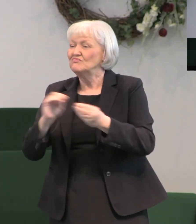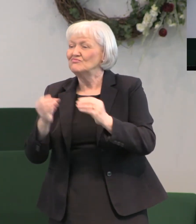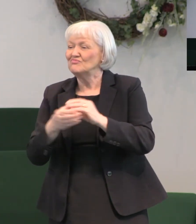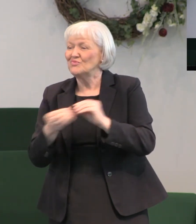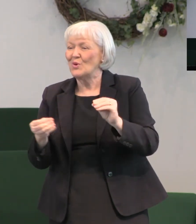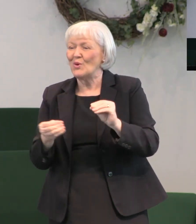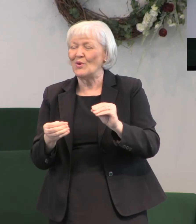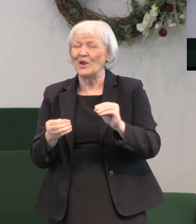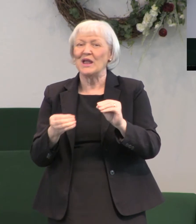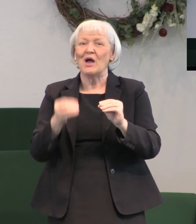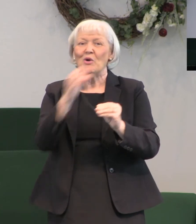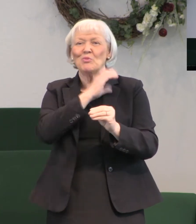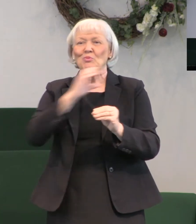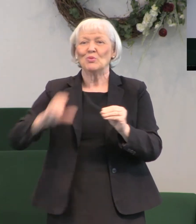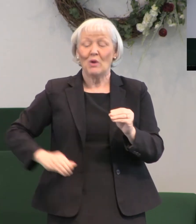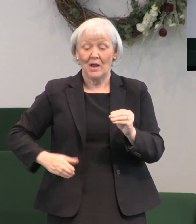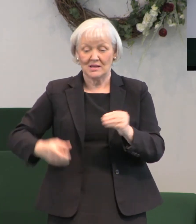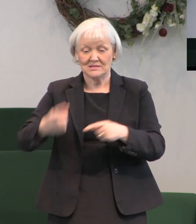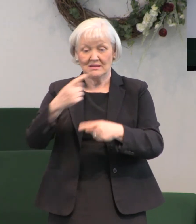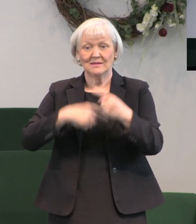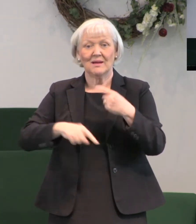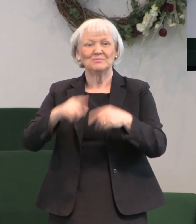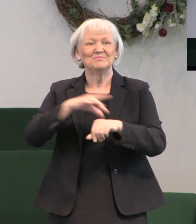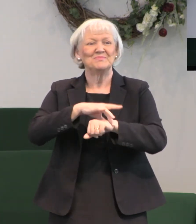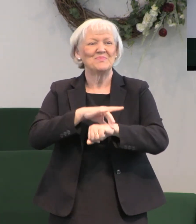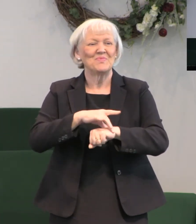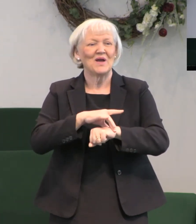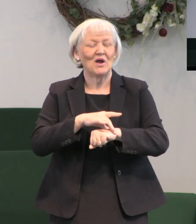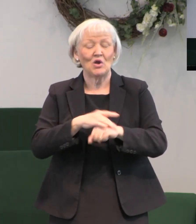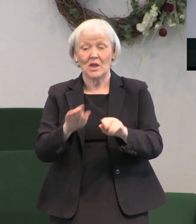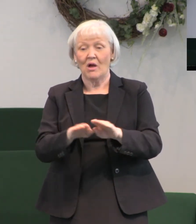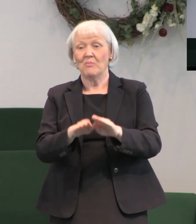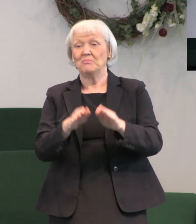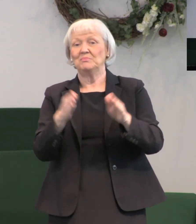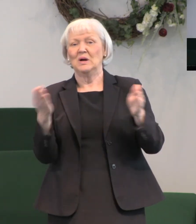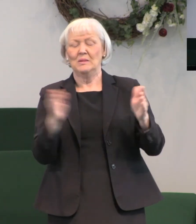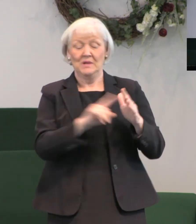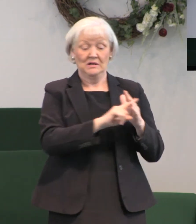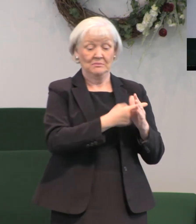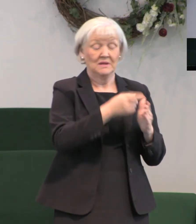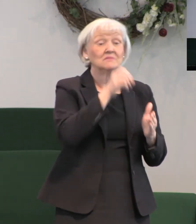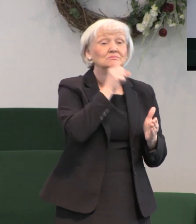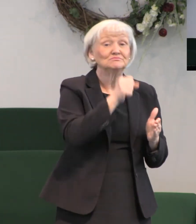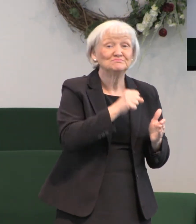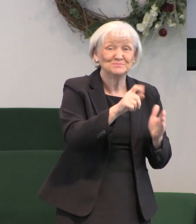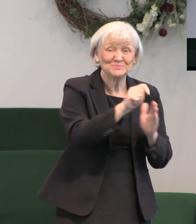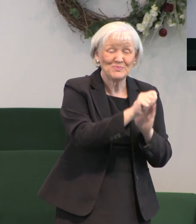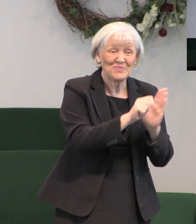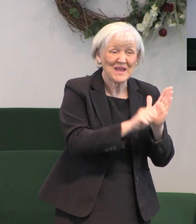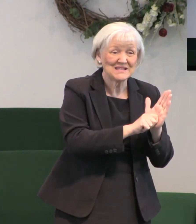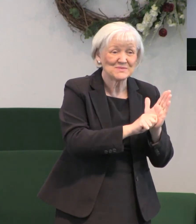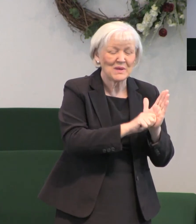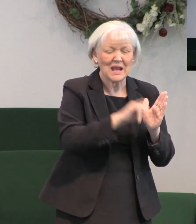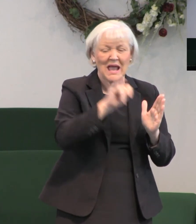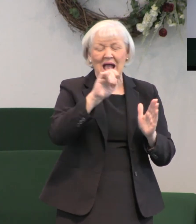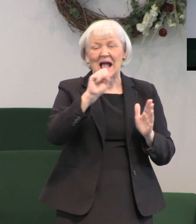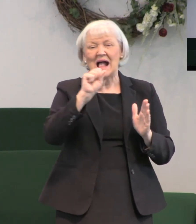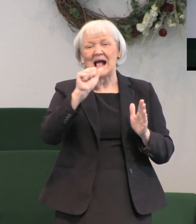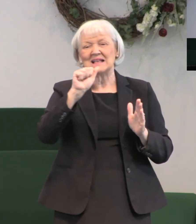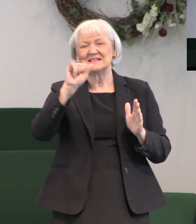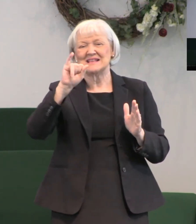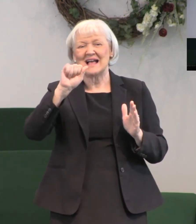incarnation of Christ unfolds to us beginning in the Old Testament. Isaiah 7,